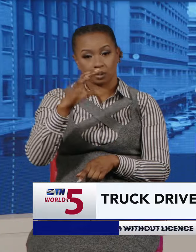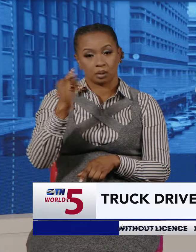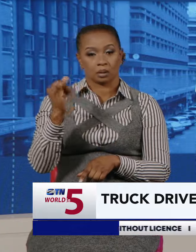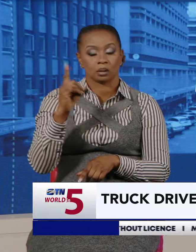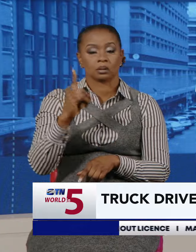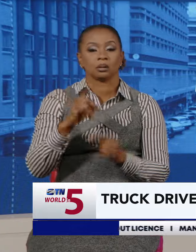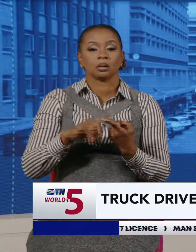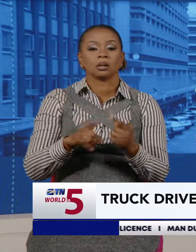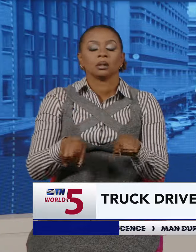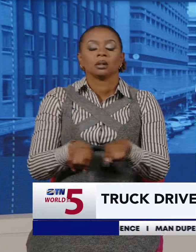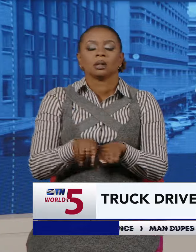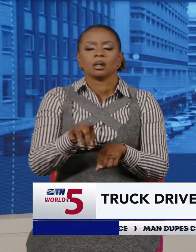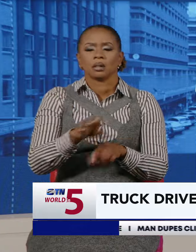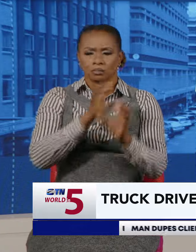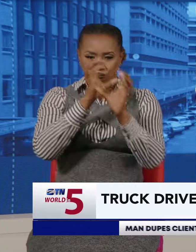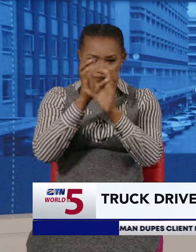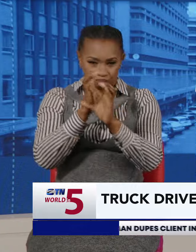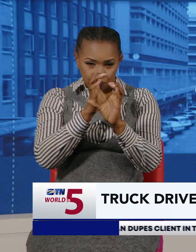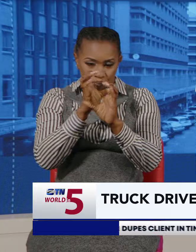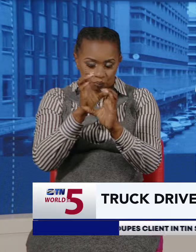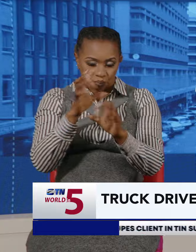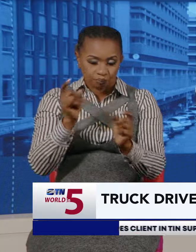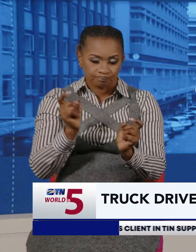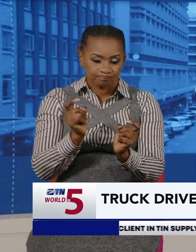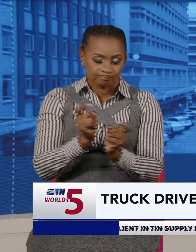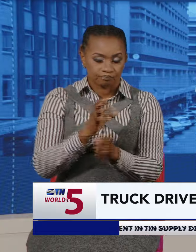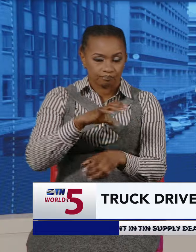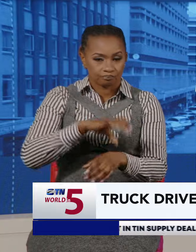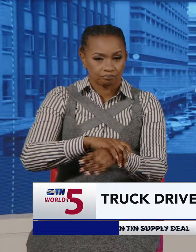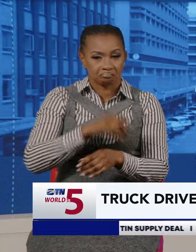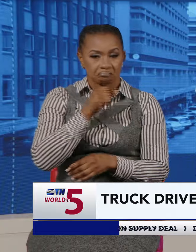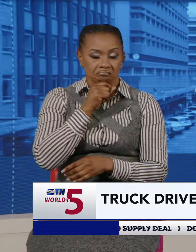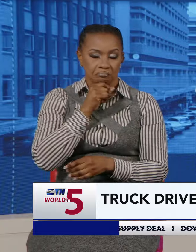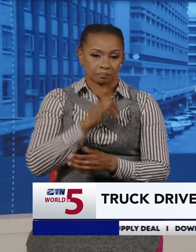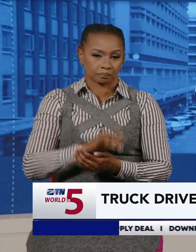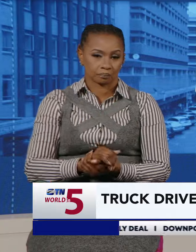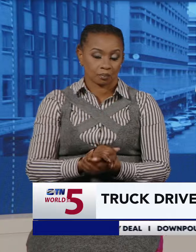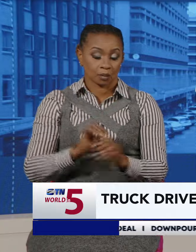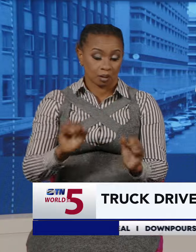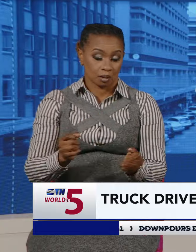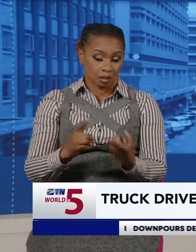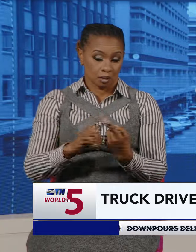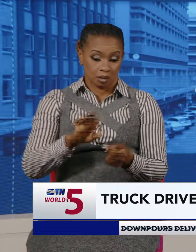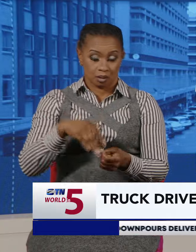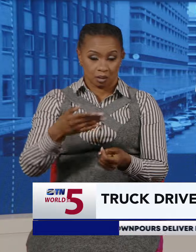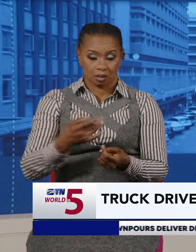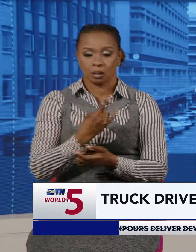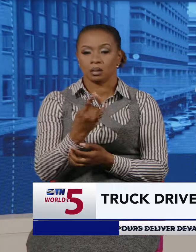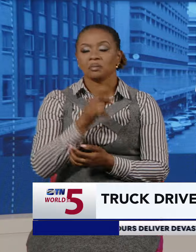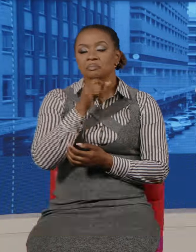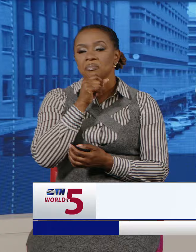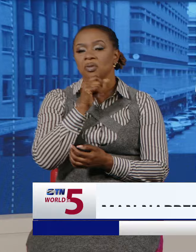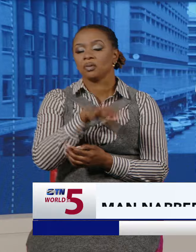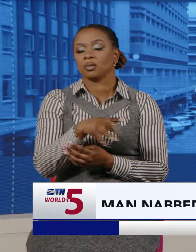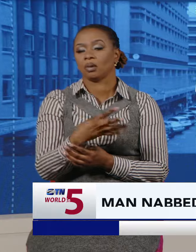-corruption, who were on surveillance, pounced on the accused persons. In another case, a Harare man,